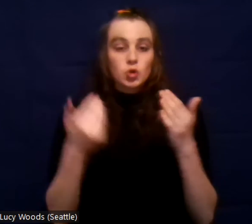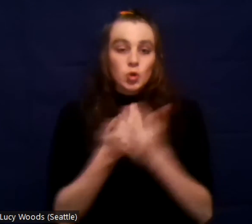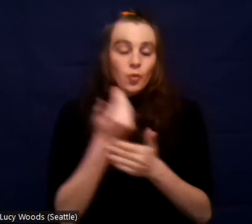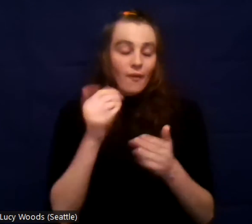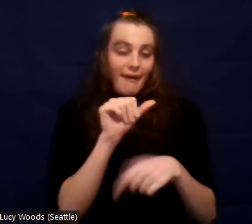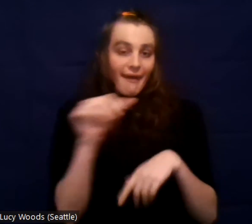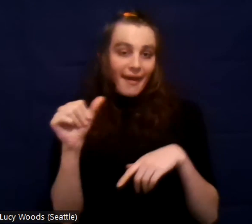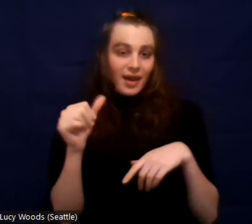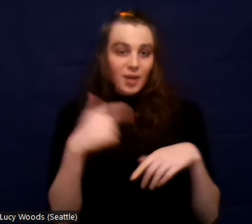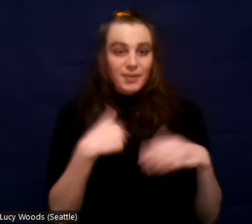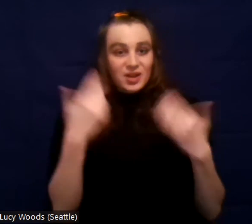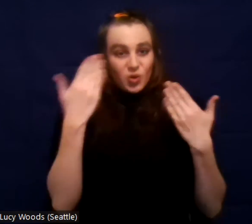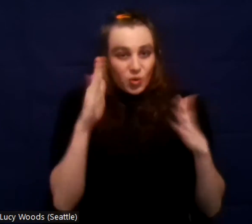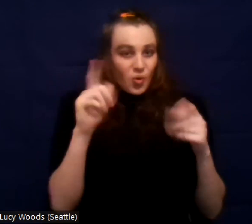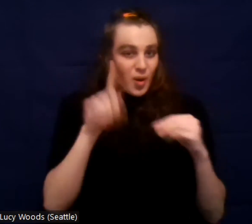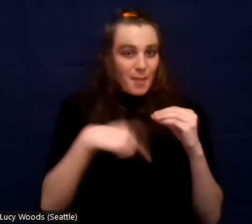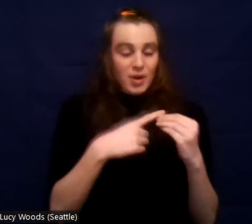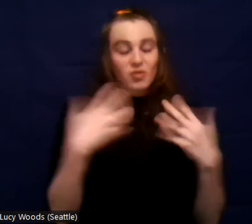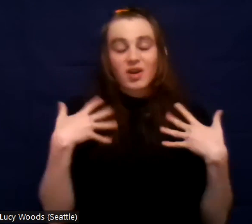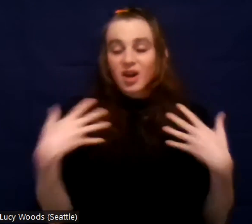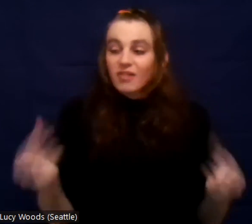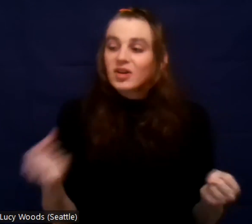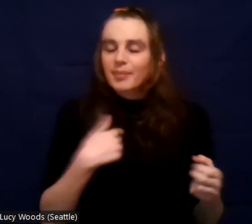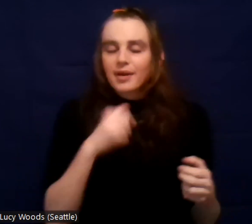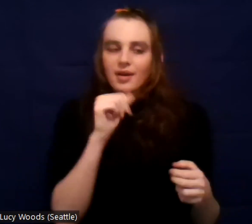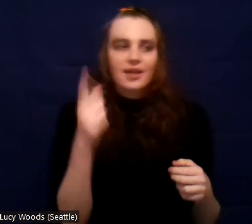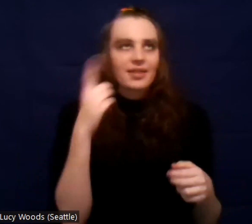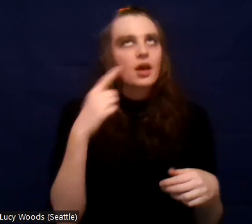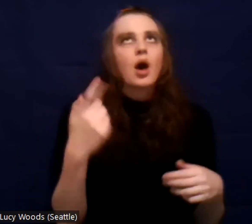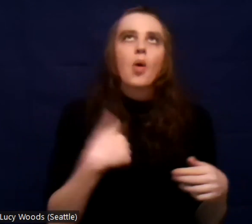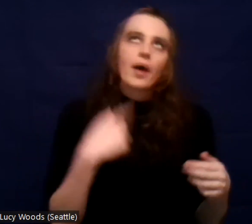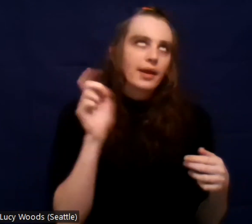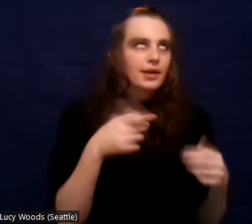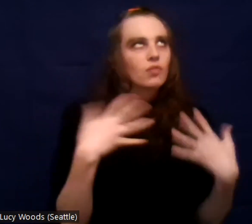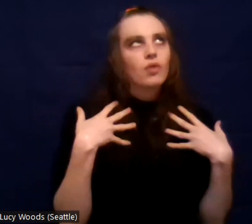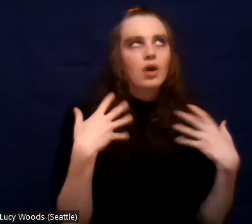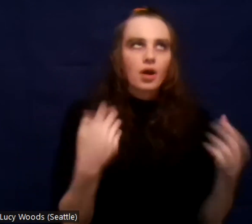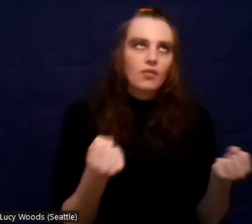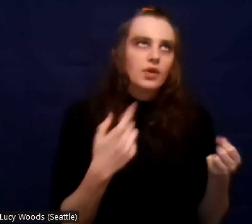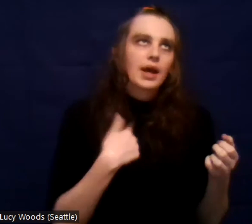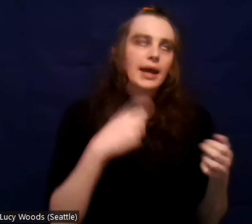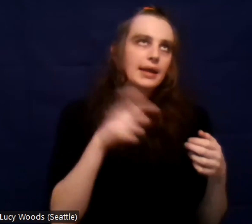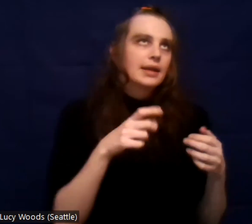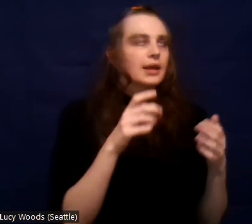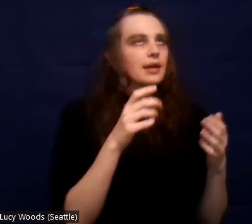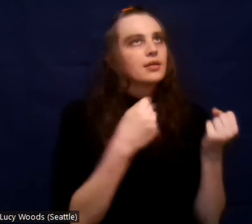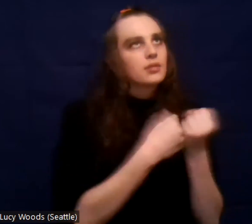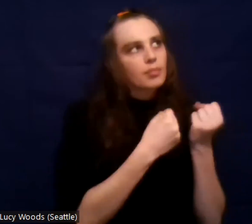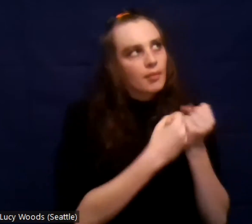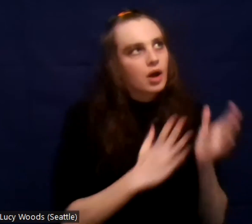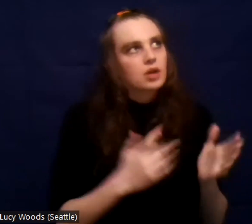this in my head that I'm get a sponsor. I'm going to work the steps. All I knew was I needed this paper signed and